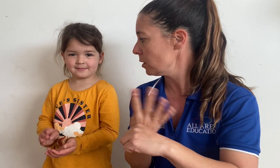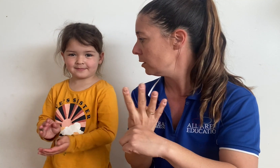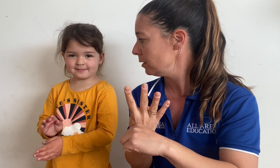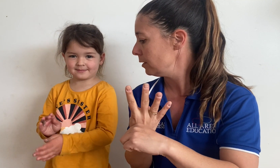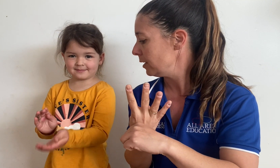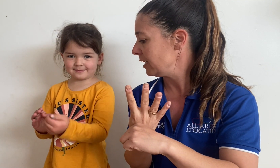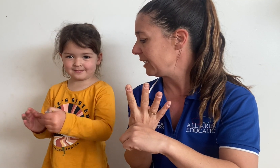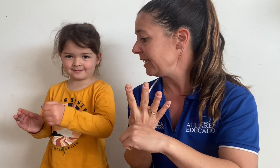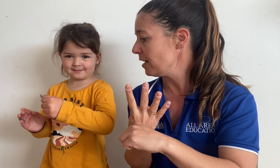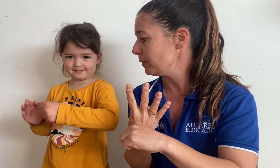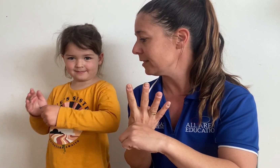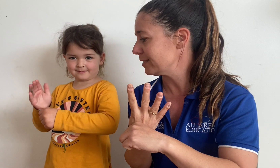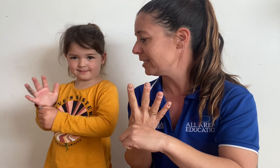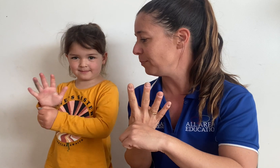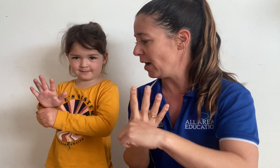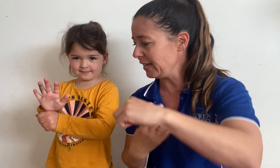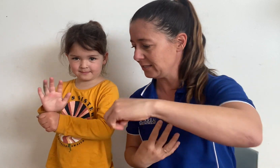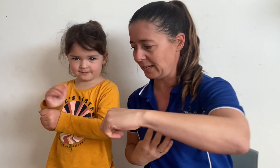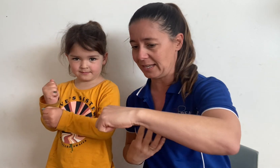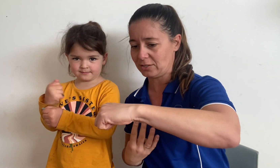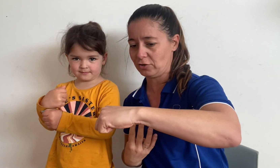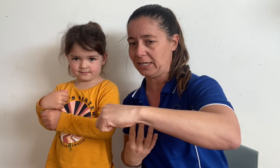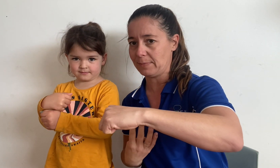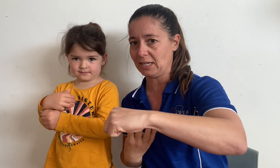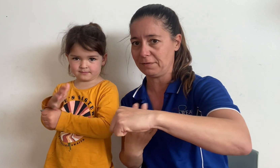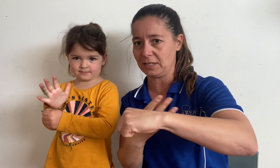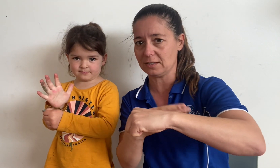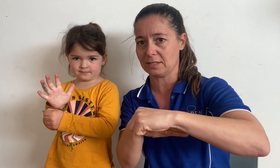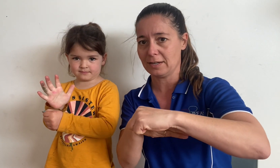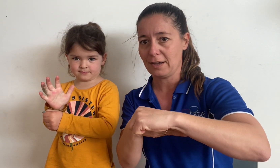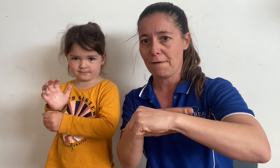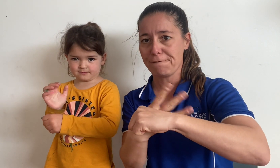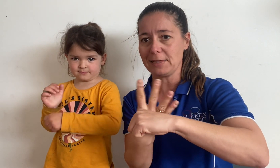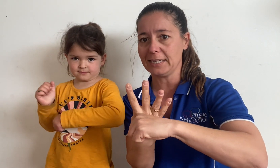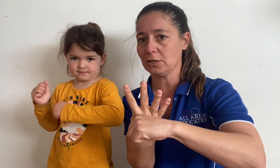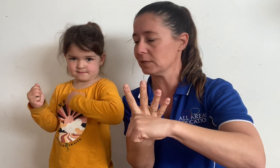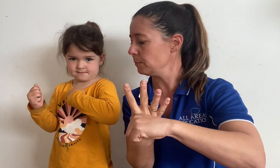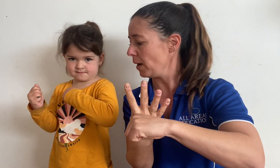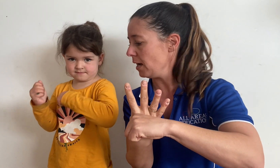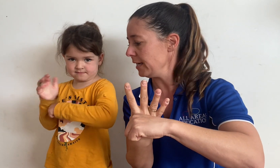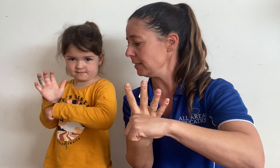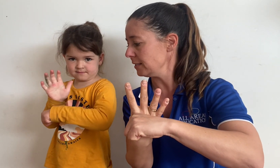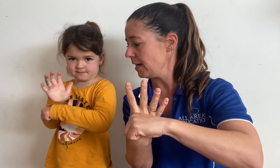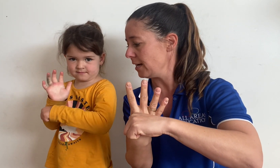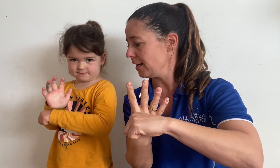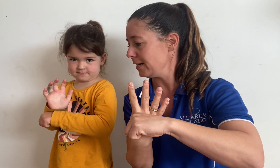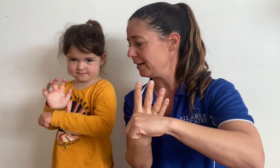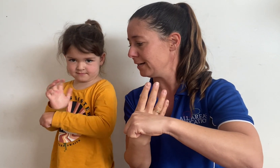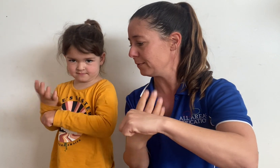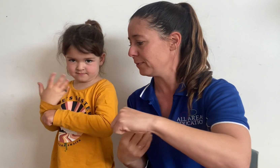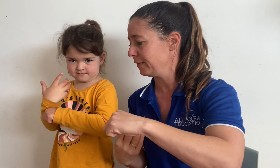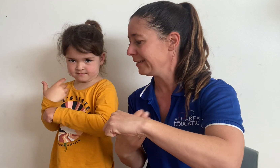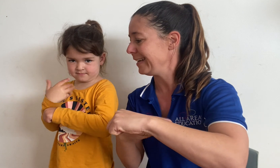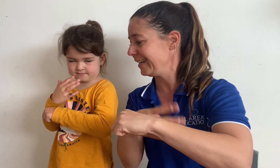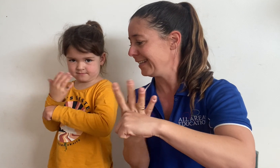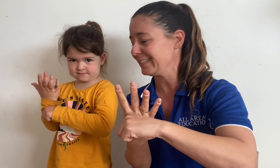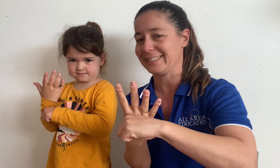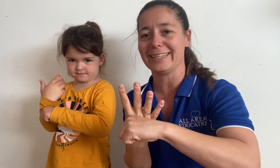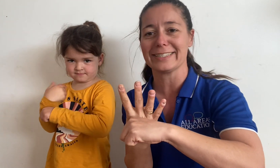an echidna with its spikes yeah that's tricky make a fist flick your spines up yeah that's it